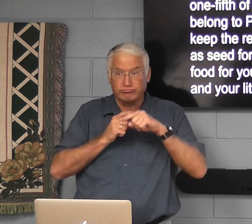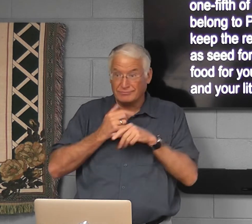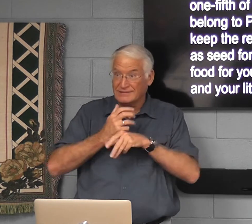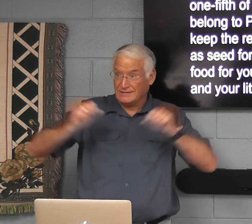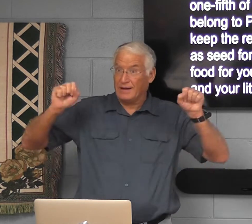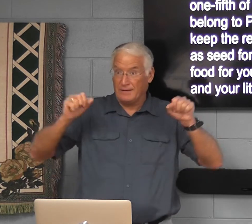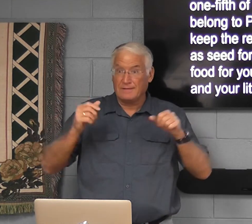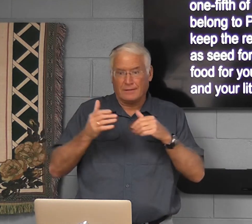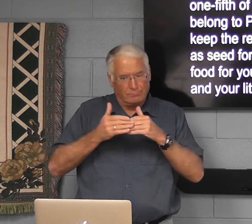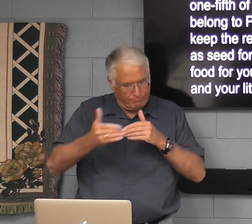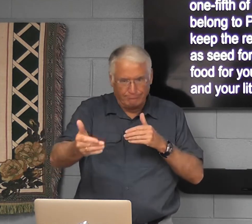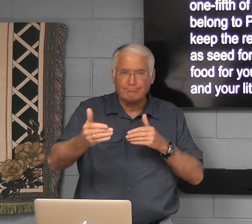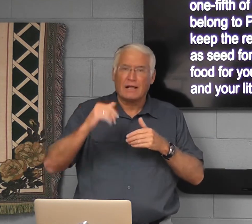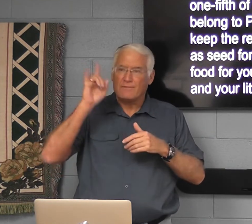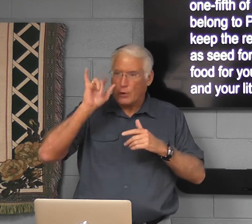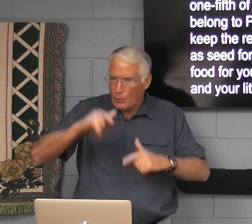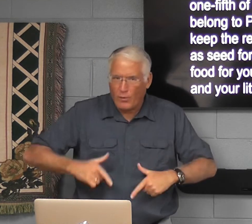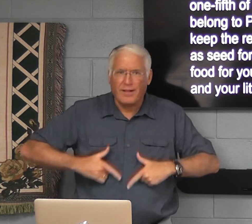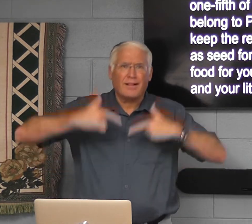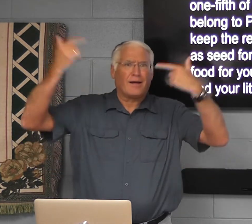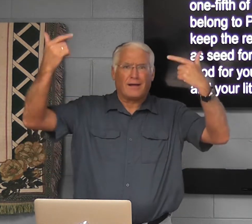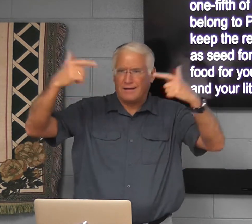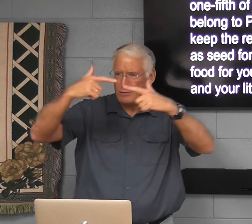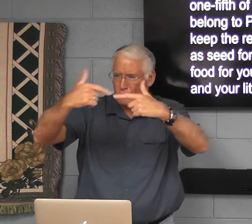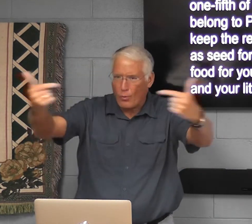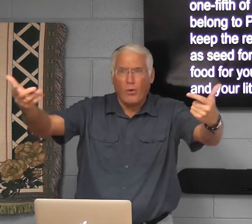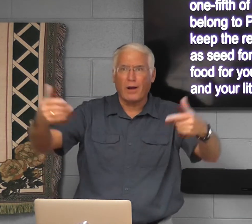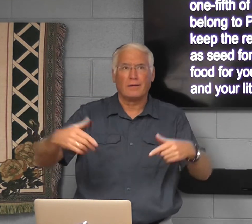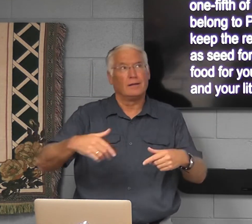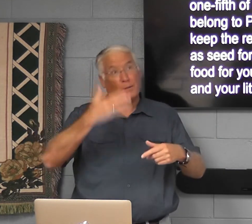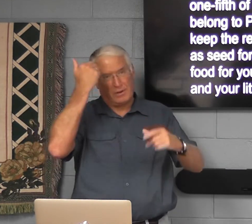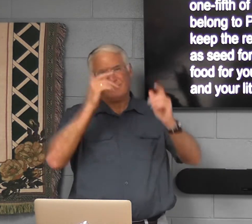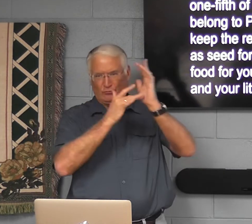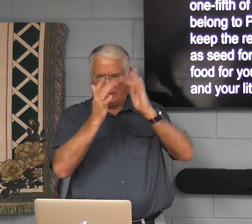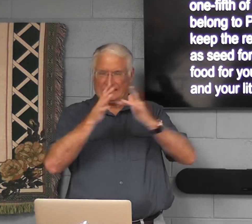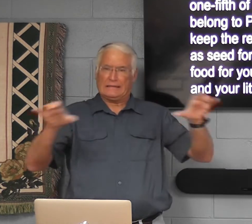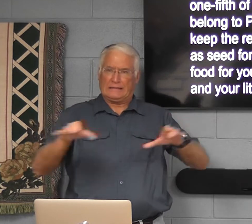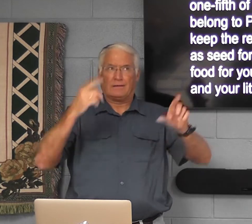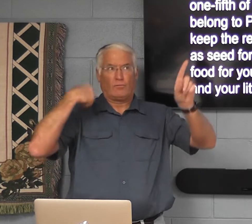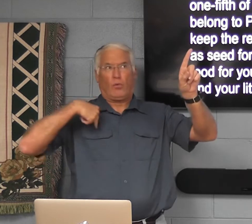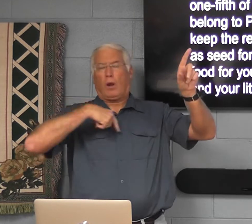You know, the resurrection is ours for eternal life once we receive salvation.